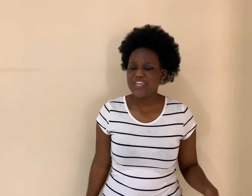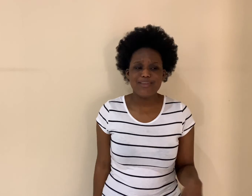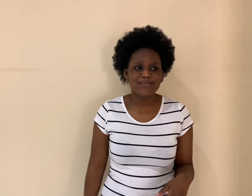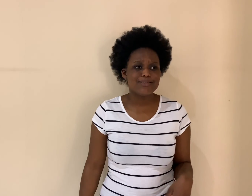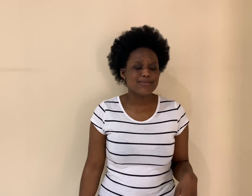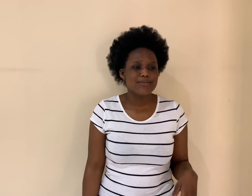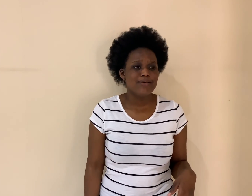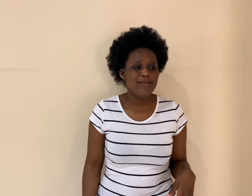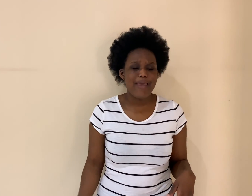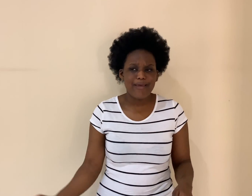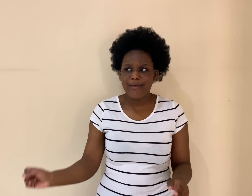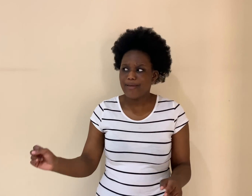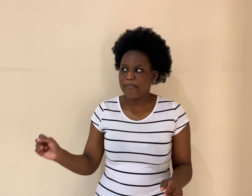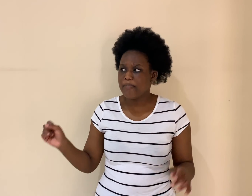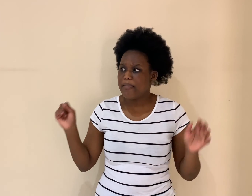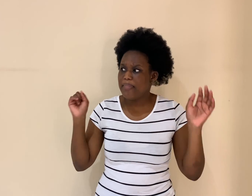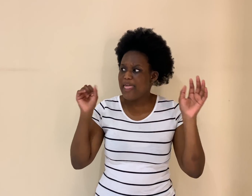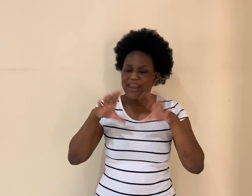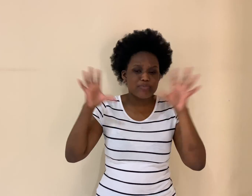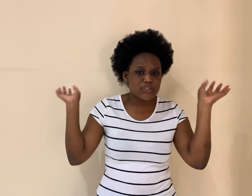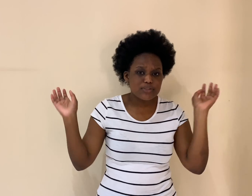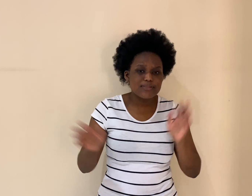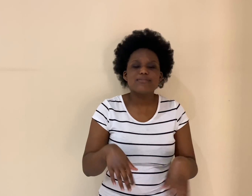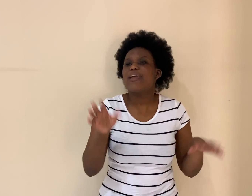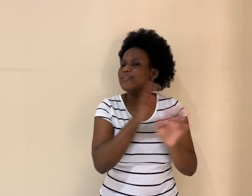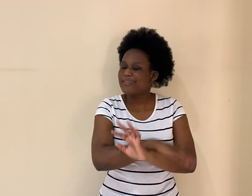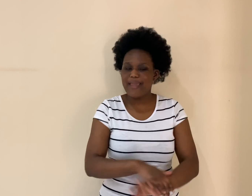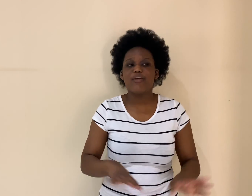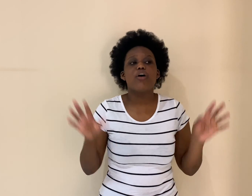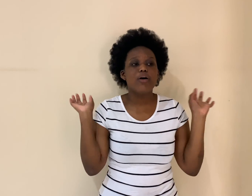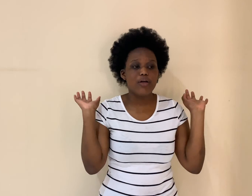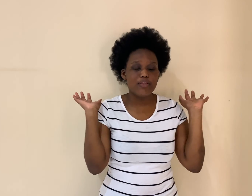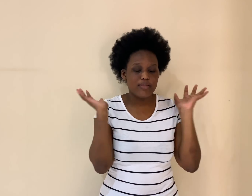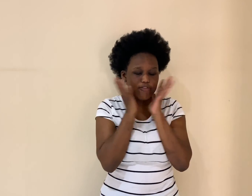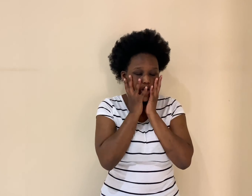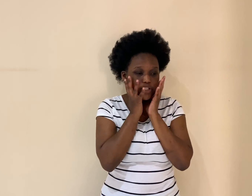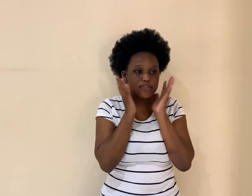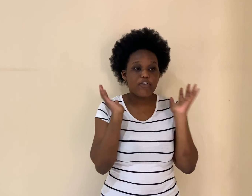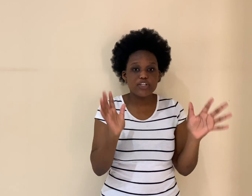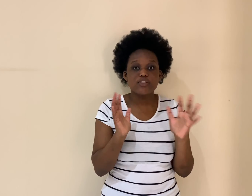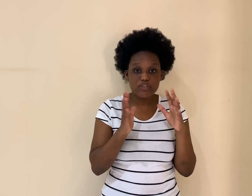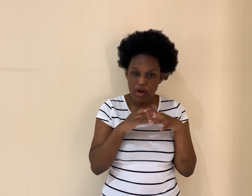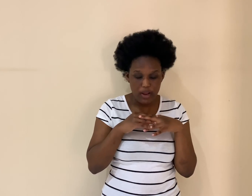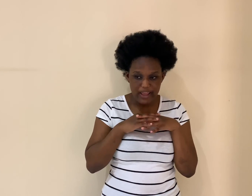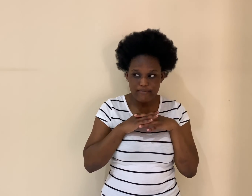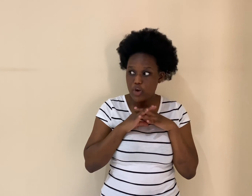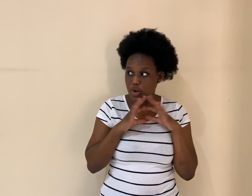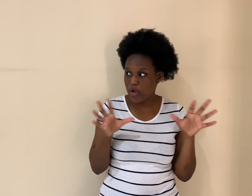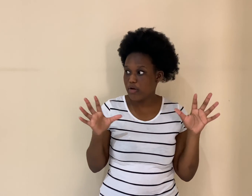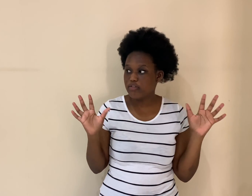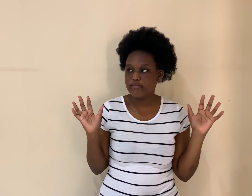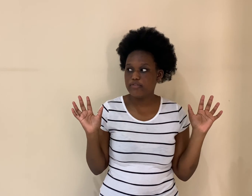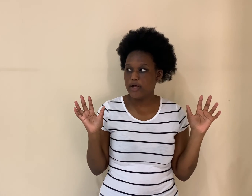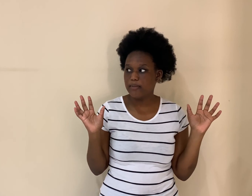be it, um, animals, like, the forest. Forests have a lot of, um,